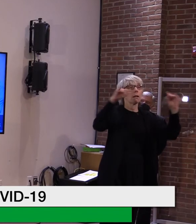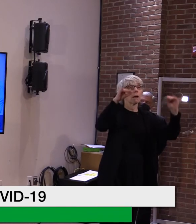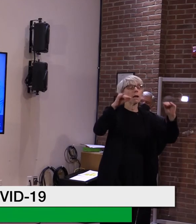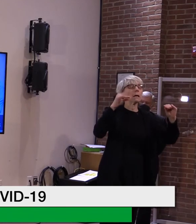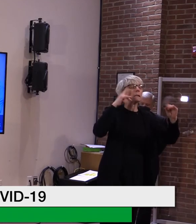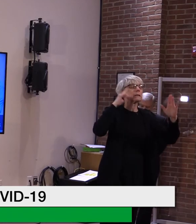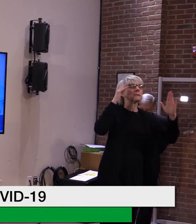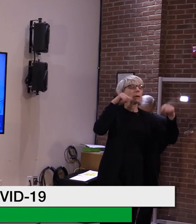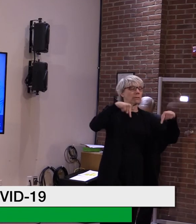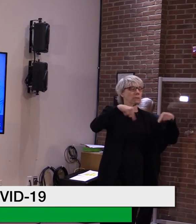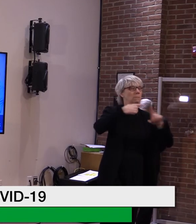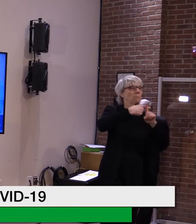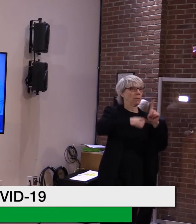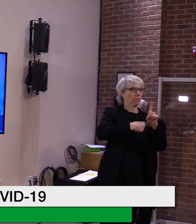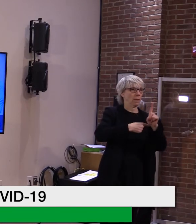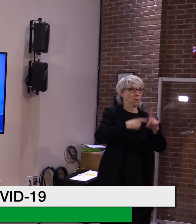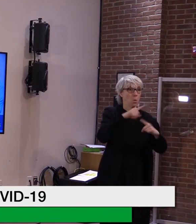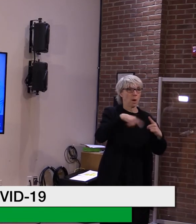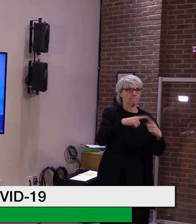Um, but that's all I know.